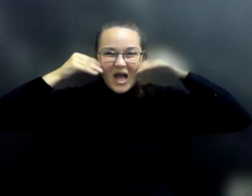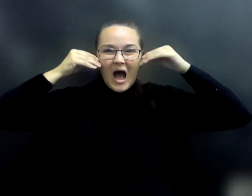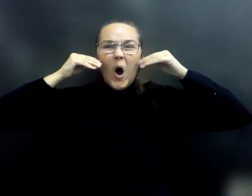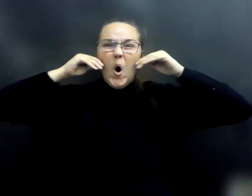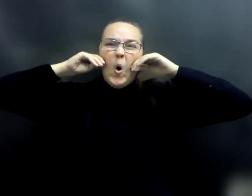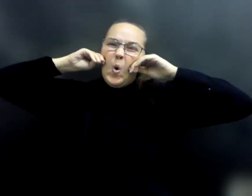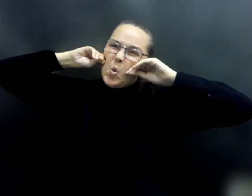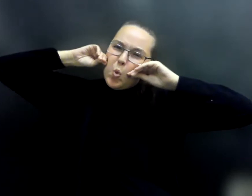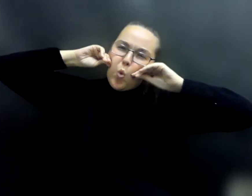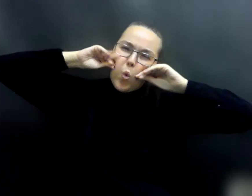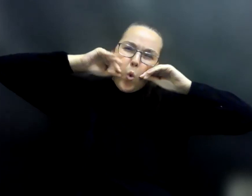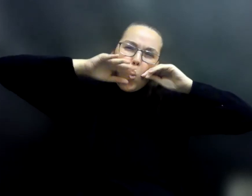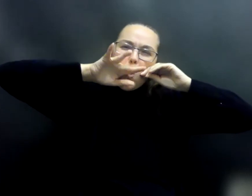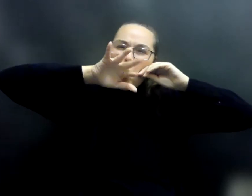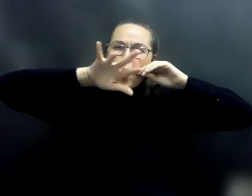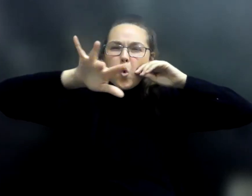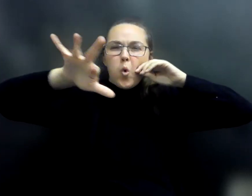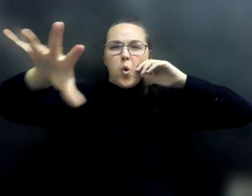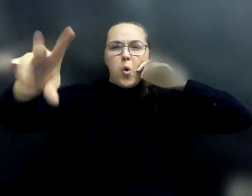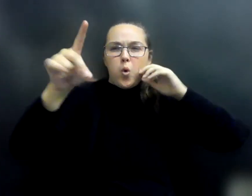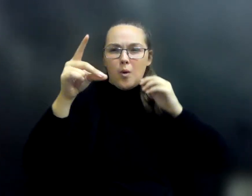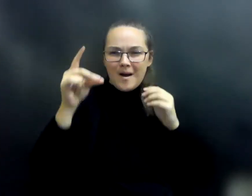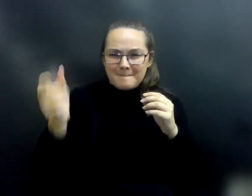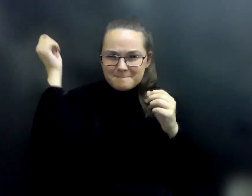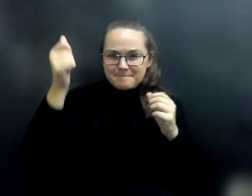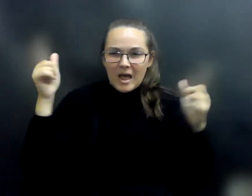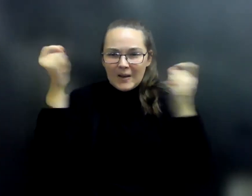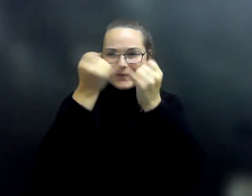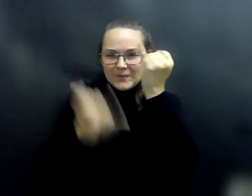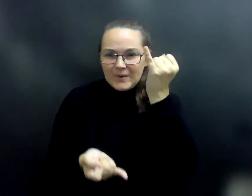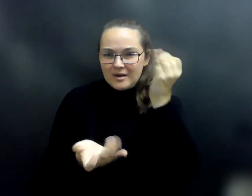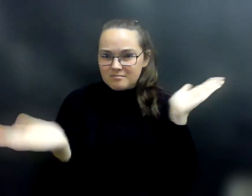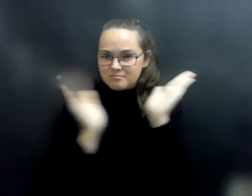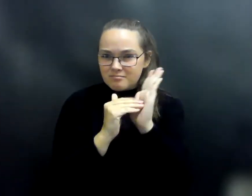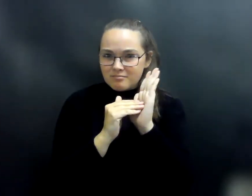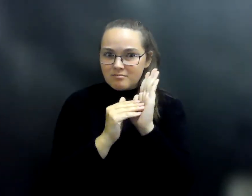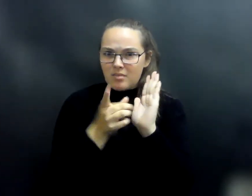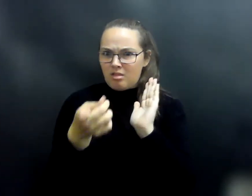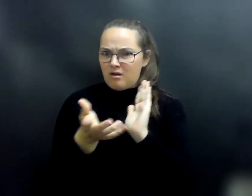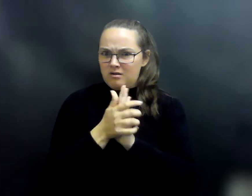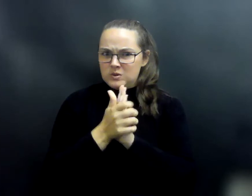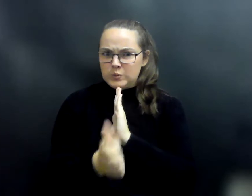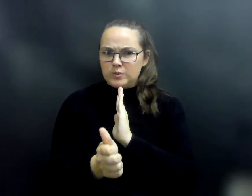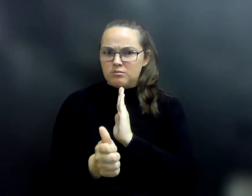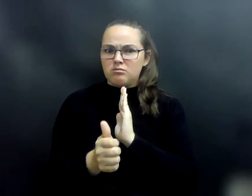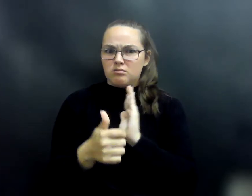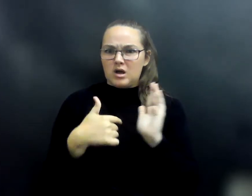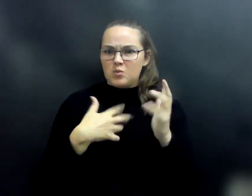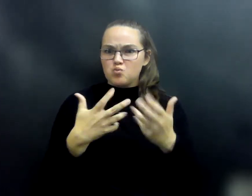breath. In an instant, he was thin again. With that skill, I certainly want you to help me,